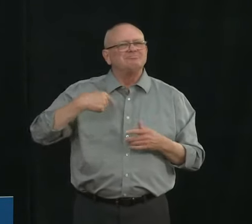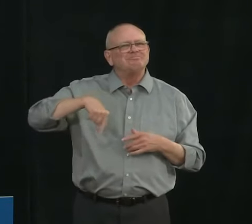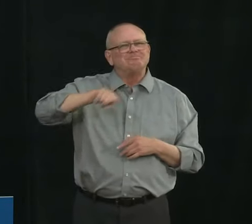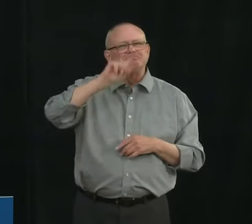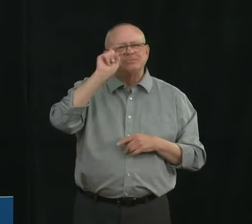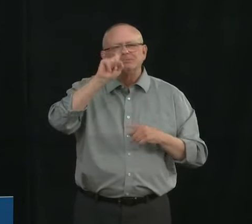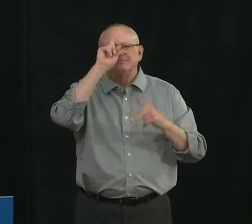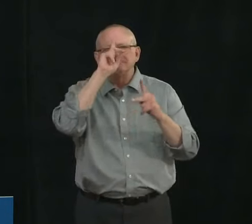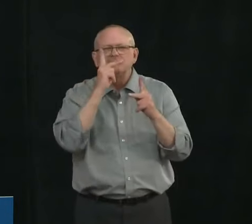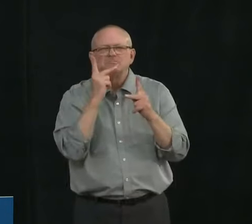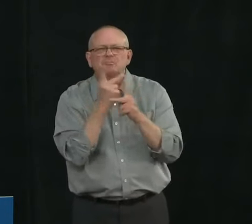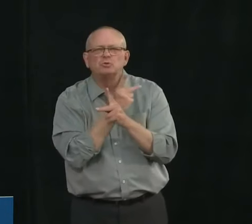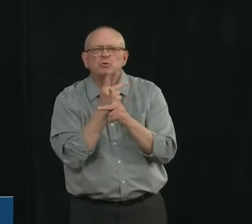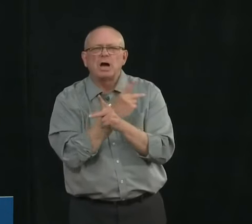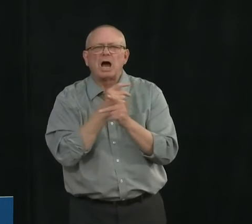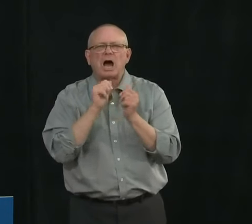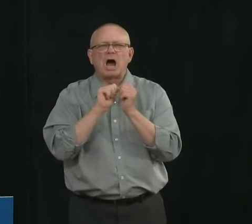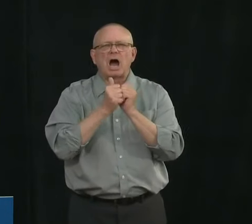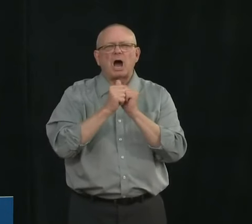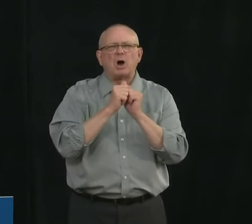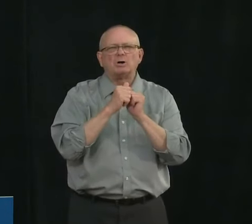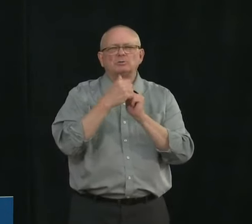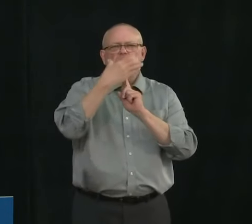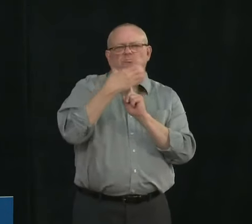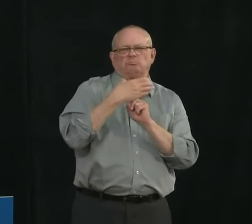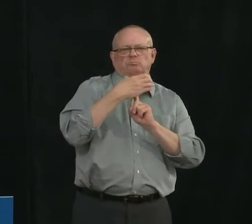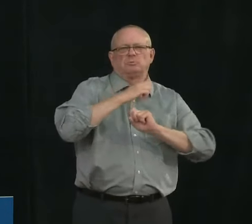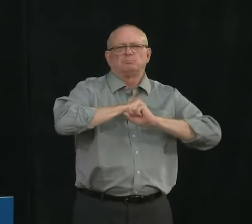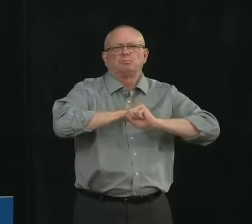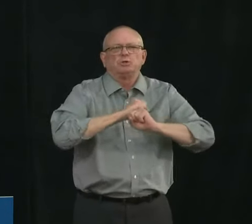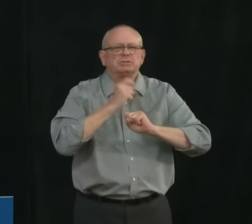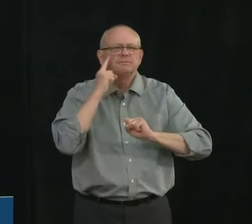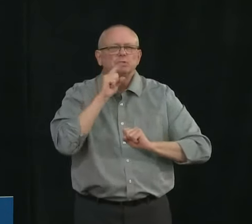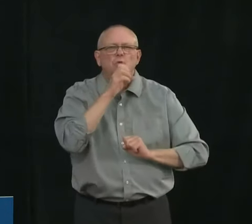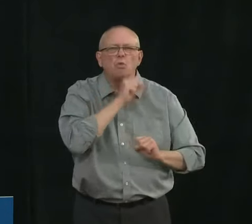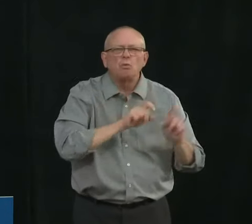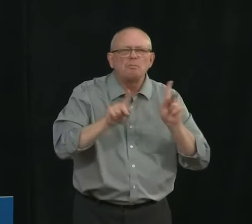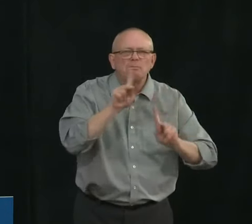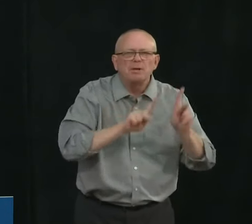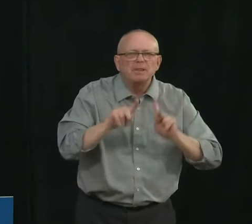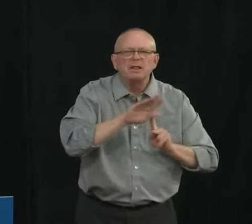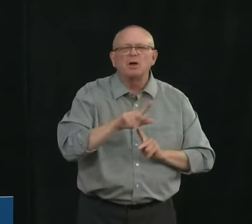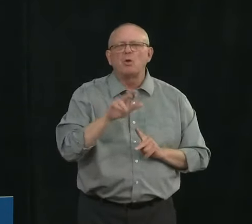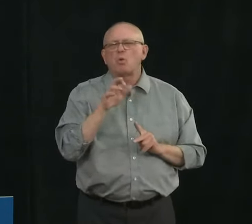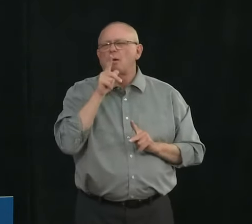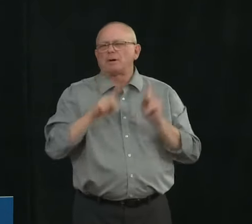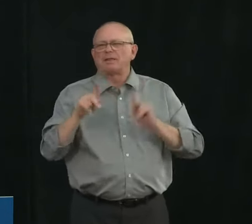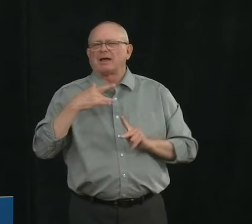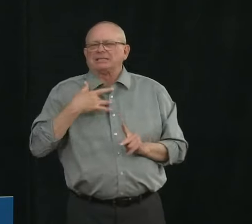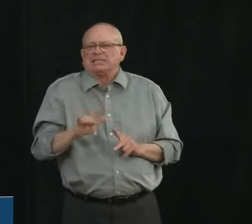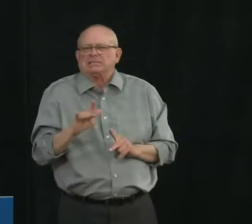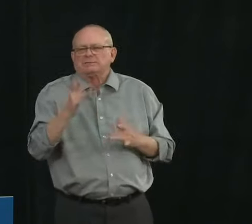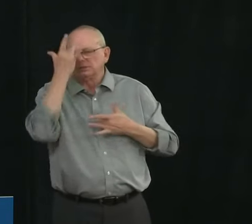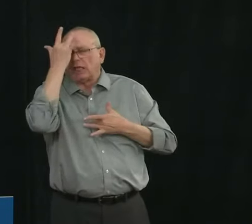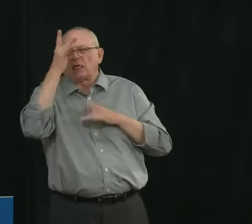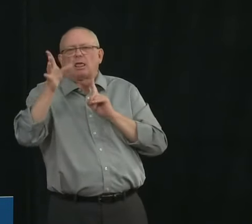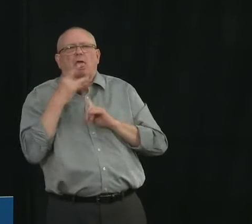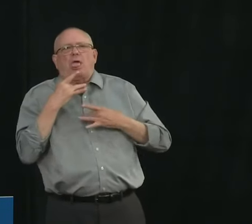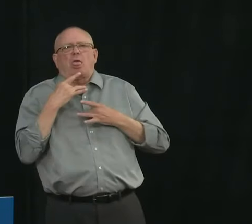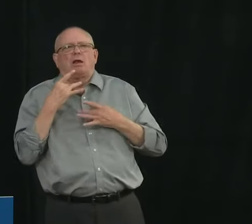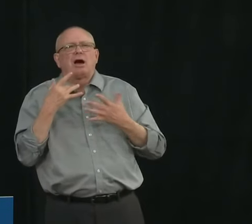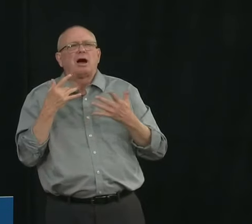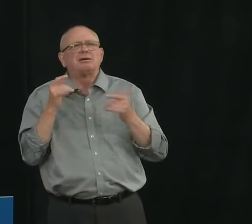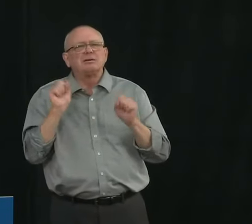vulnerable as we move to the next stages of alberta's economic relaunch i'm wondering what does that mean for you